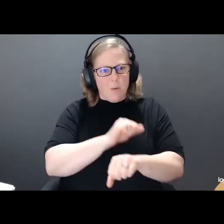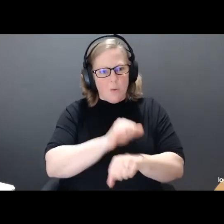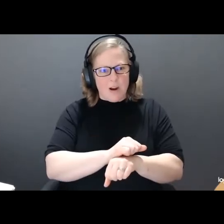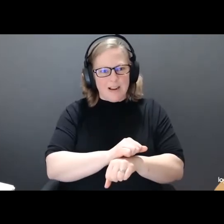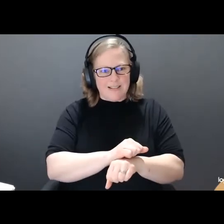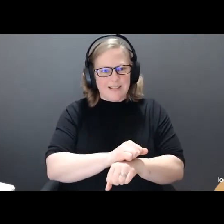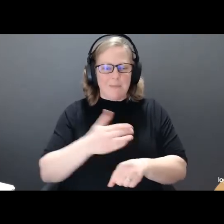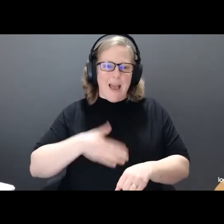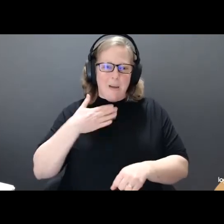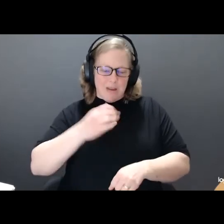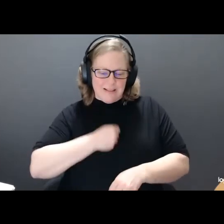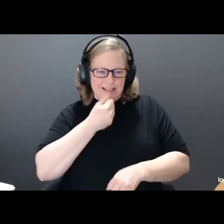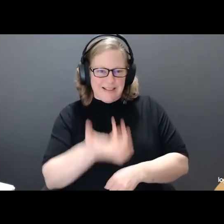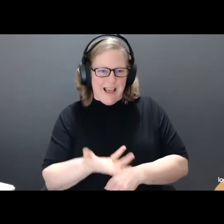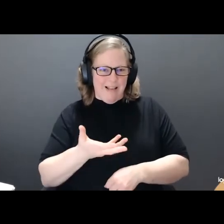to be telling.